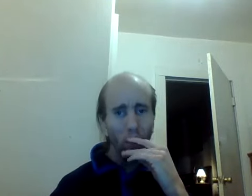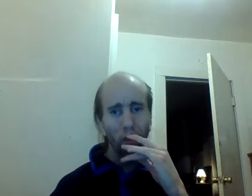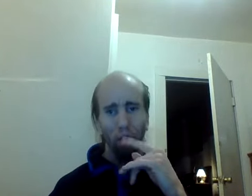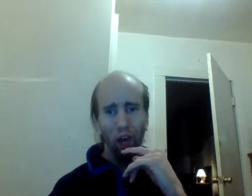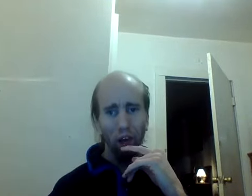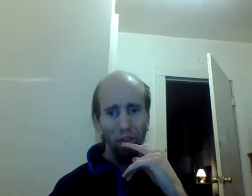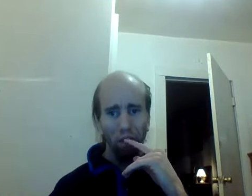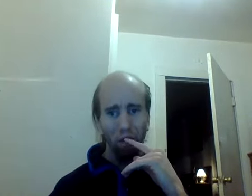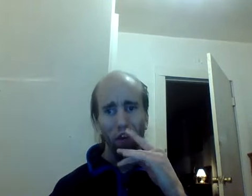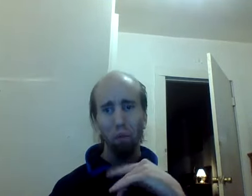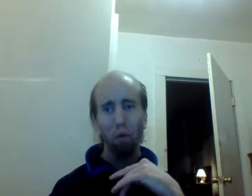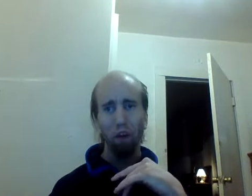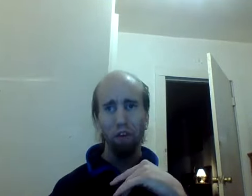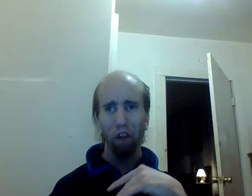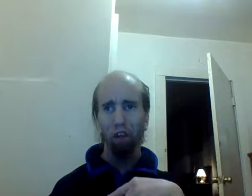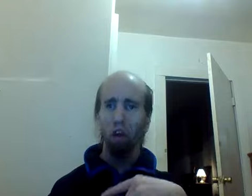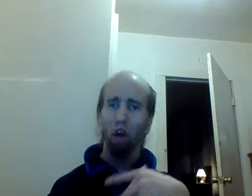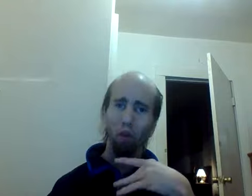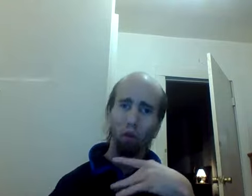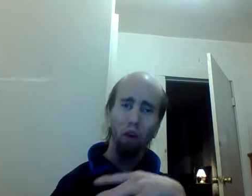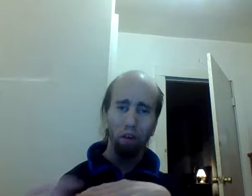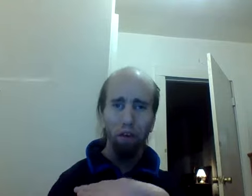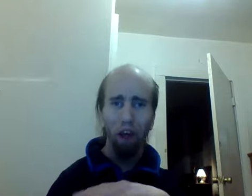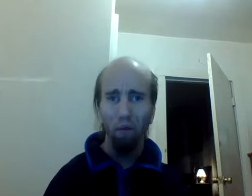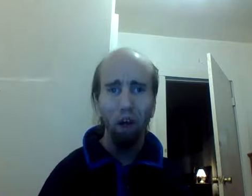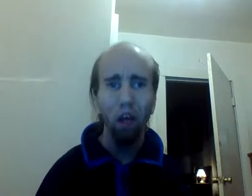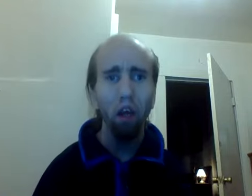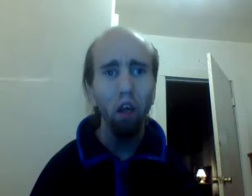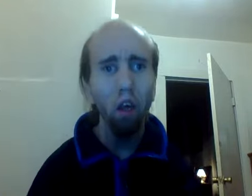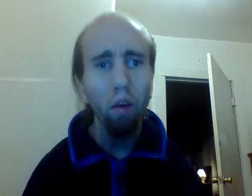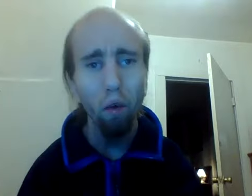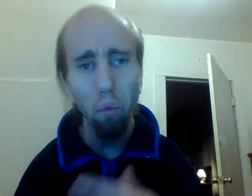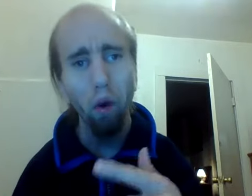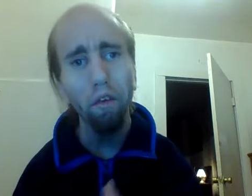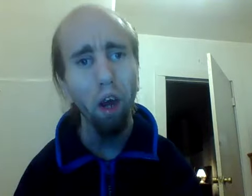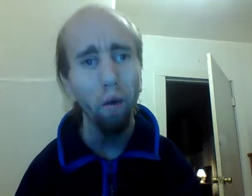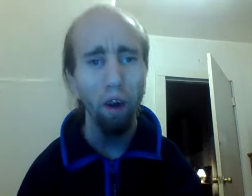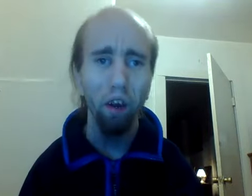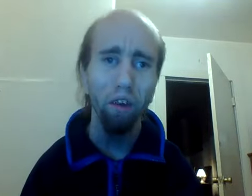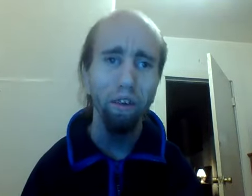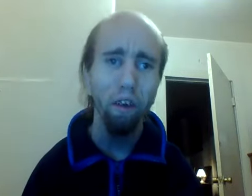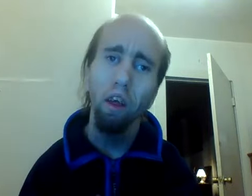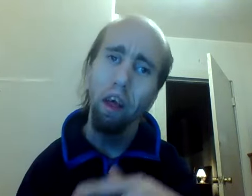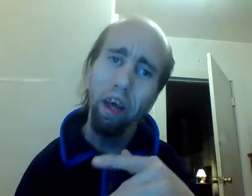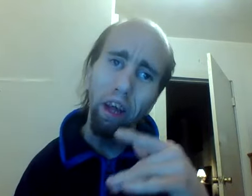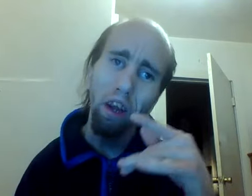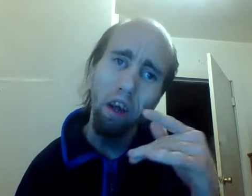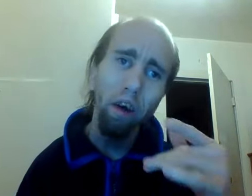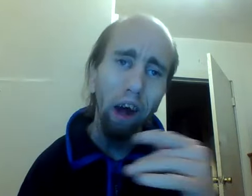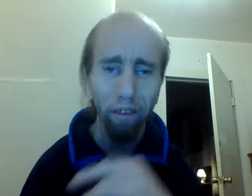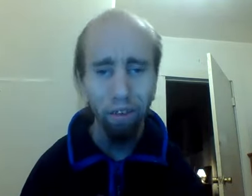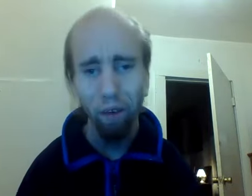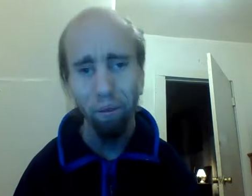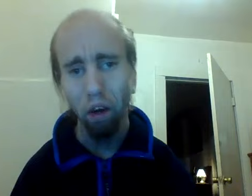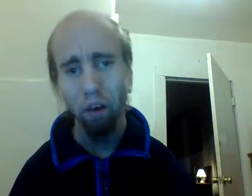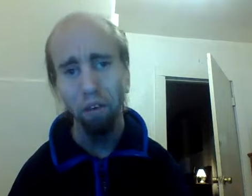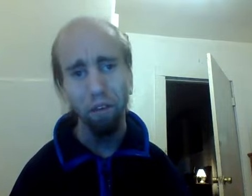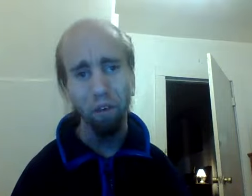what's up guys it's your boy Chance also another Shadowblade from Bloodshot Records and Last Life Records